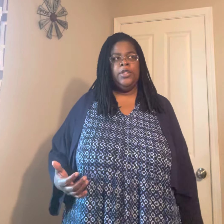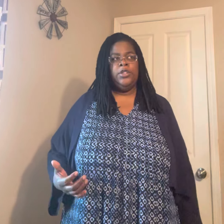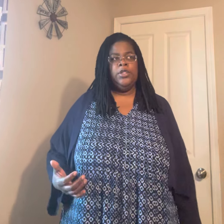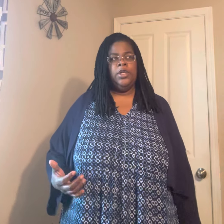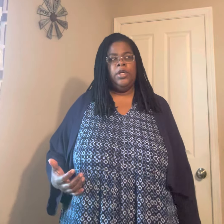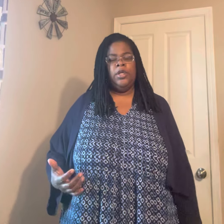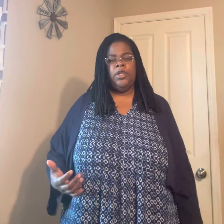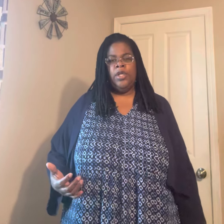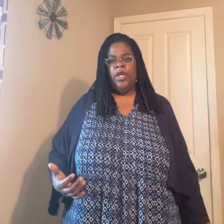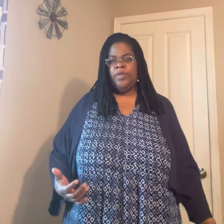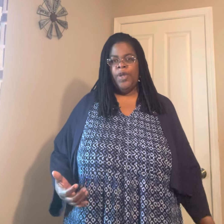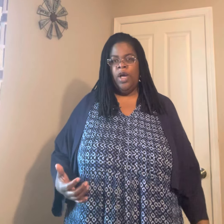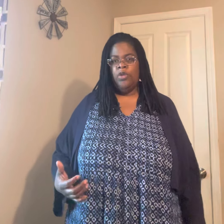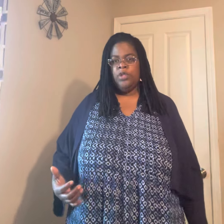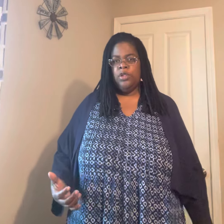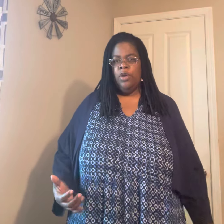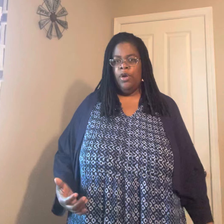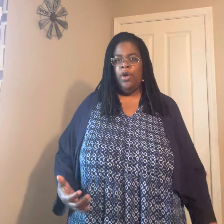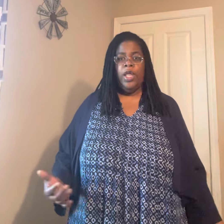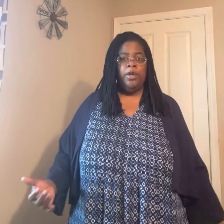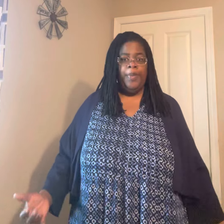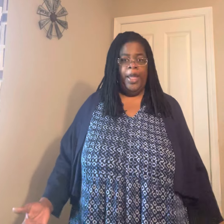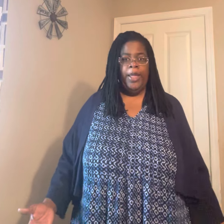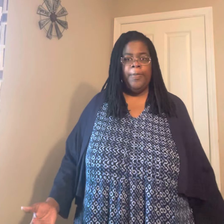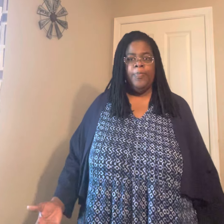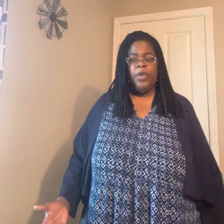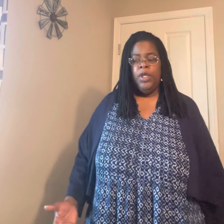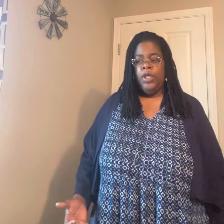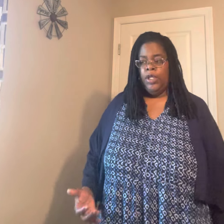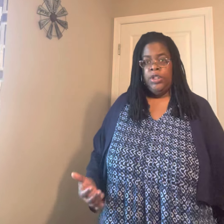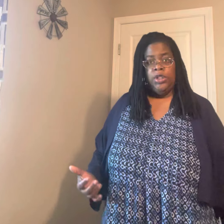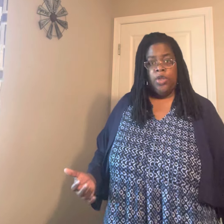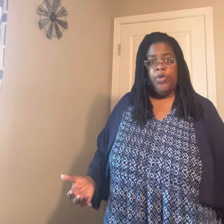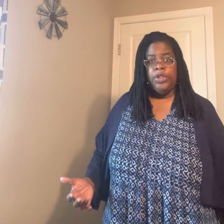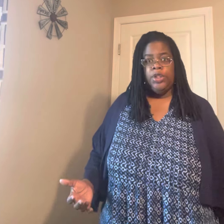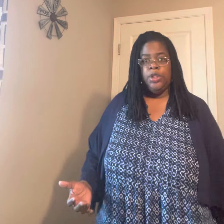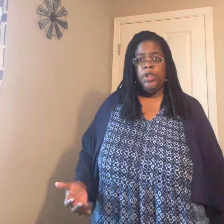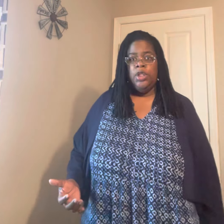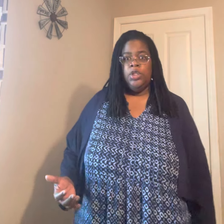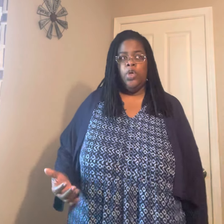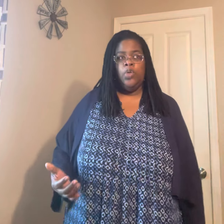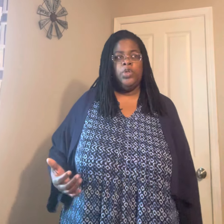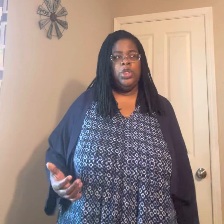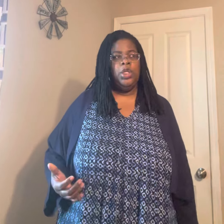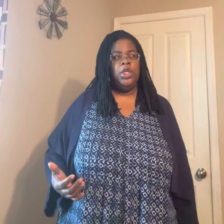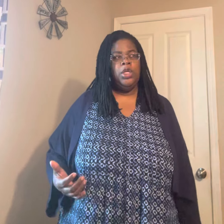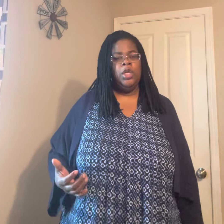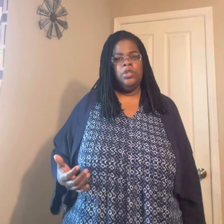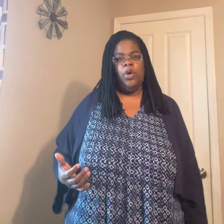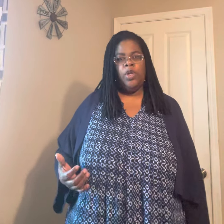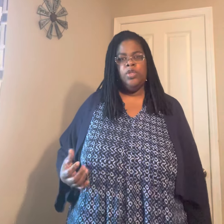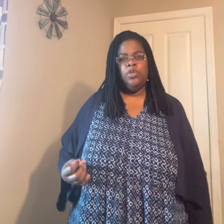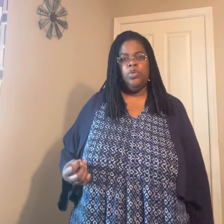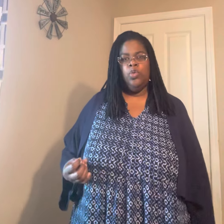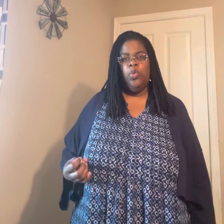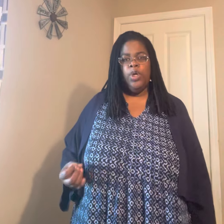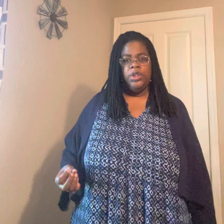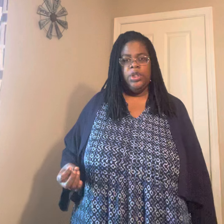it has been causing her a lot of pain. And she is a Christian. So she started to question